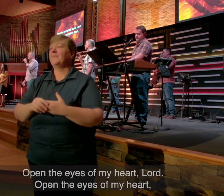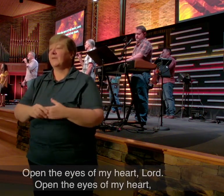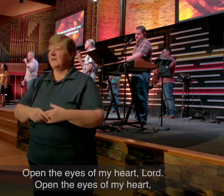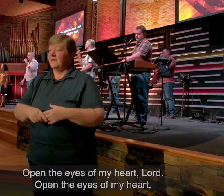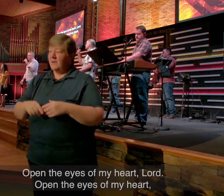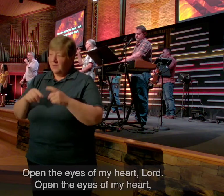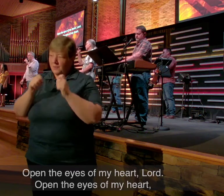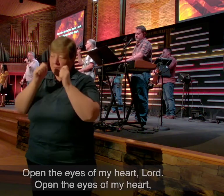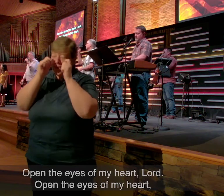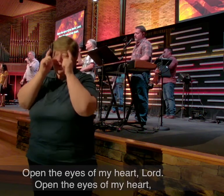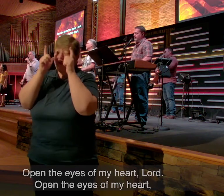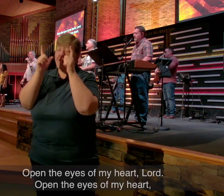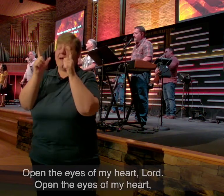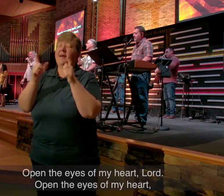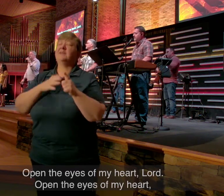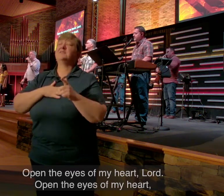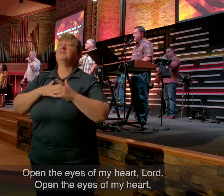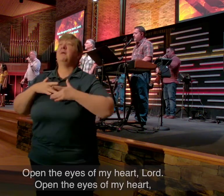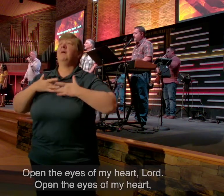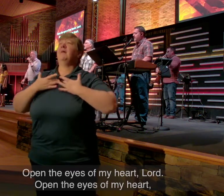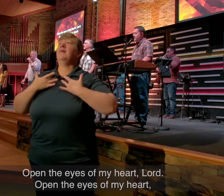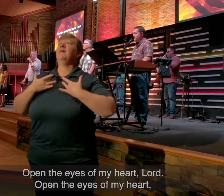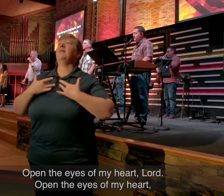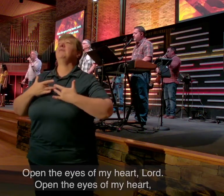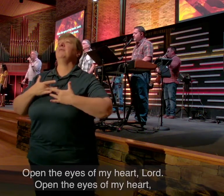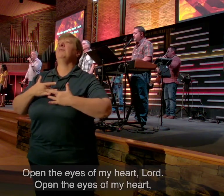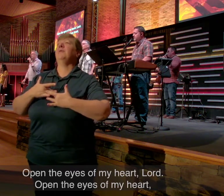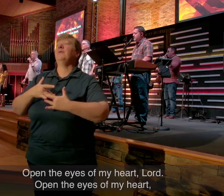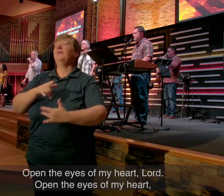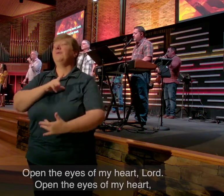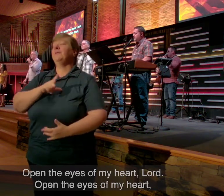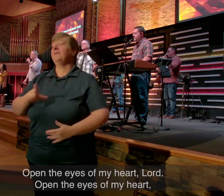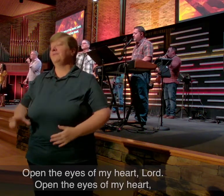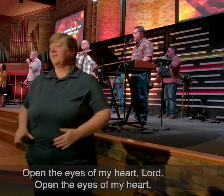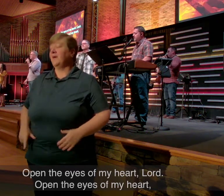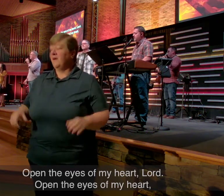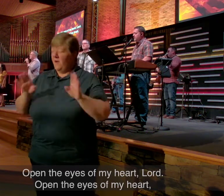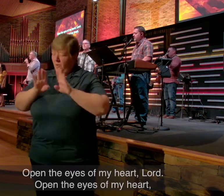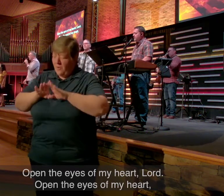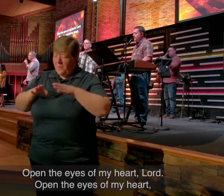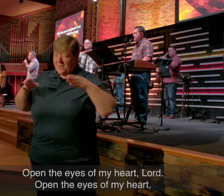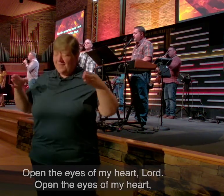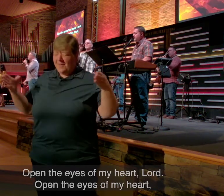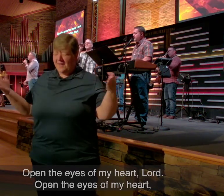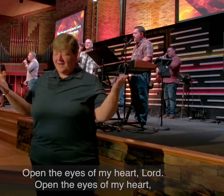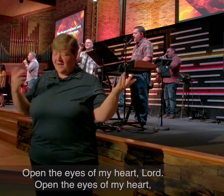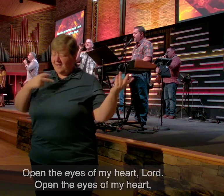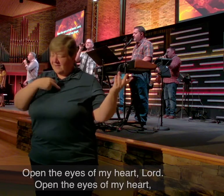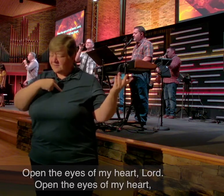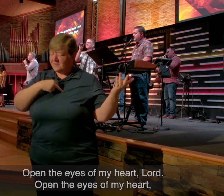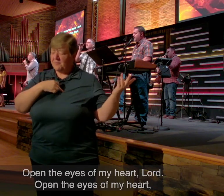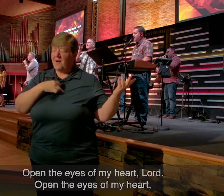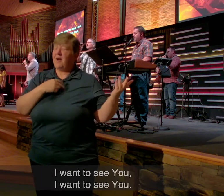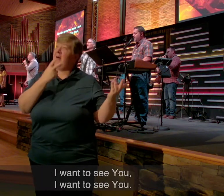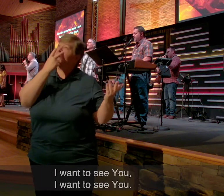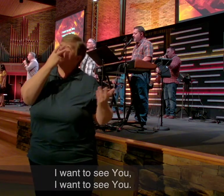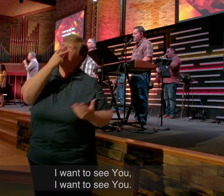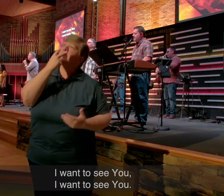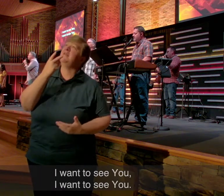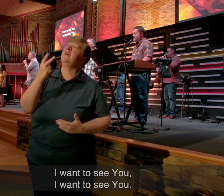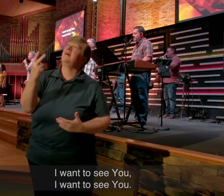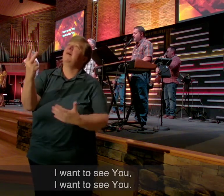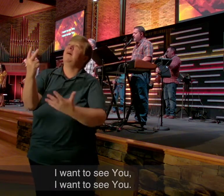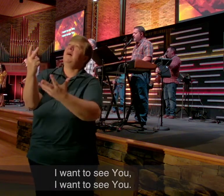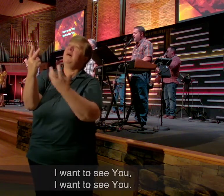Open the eyes of my heart, Lord. Open the eyes of my heart.